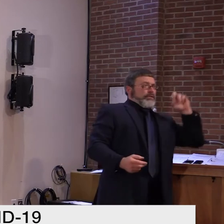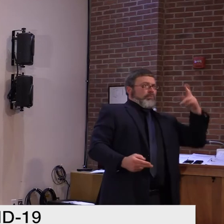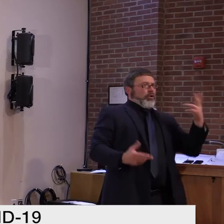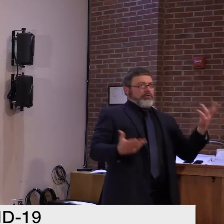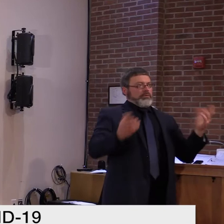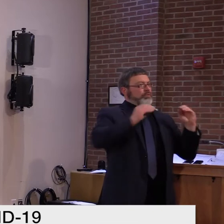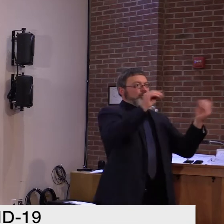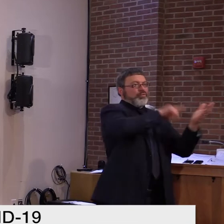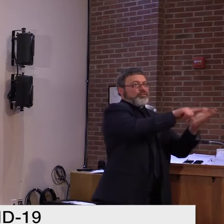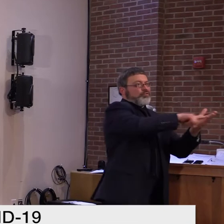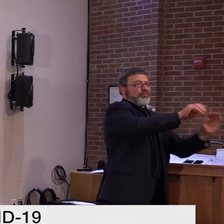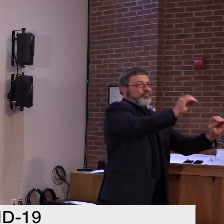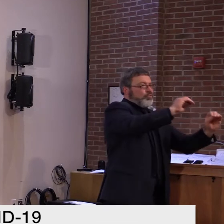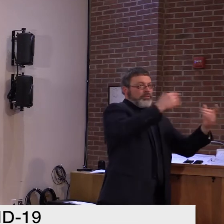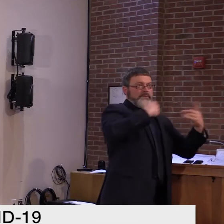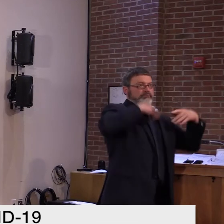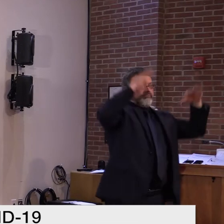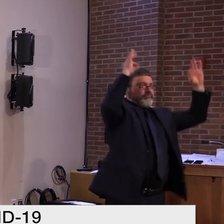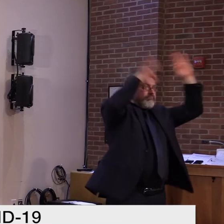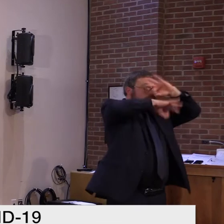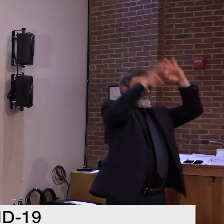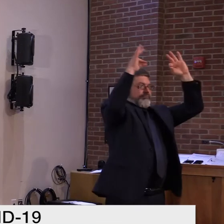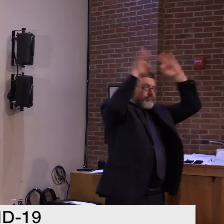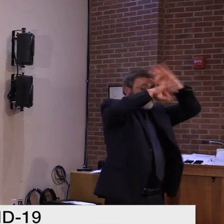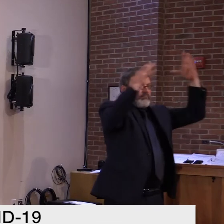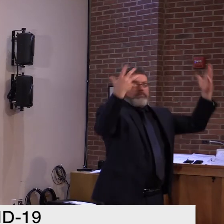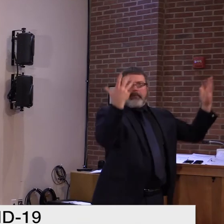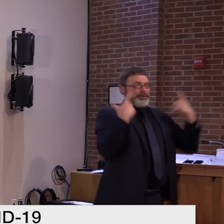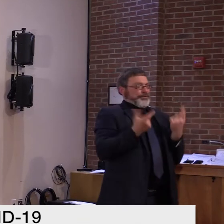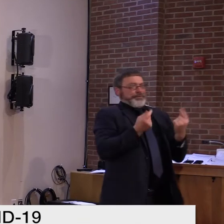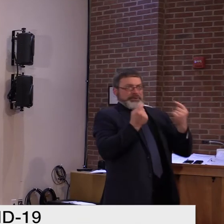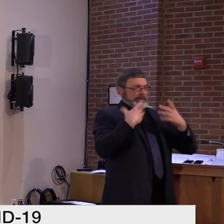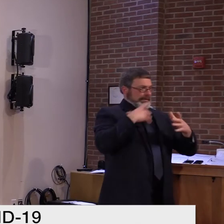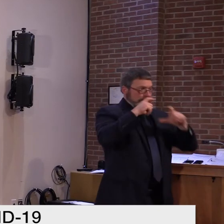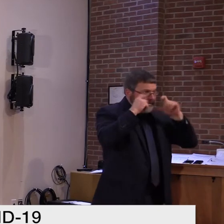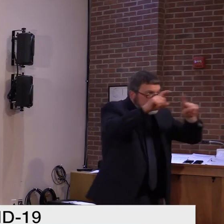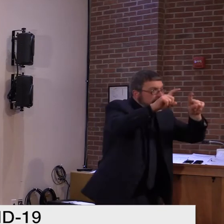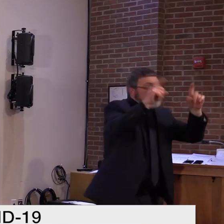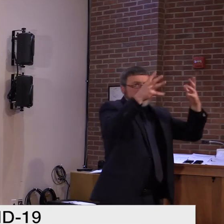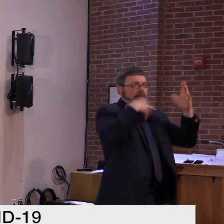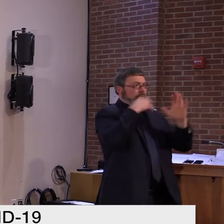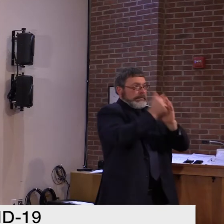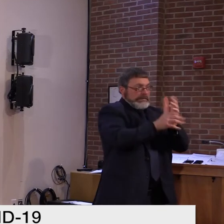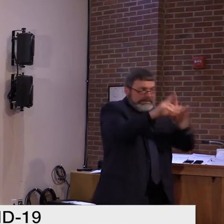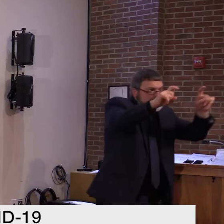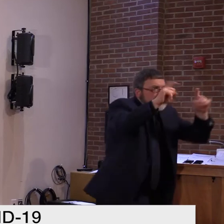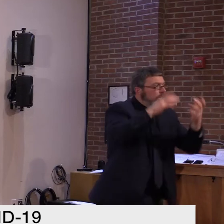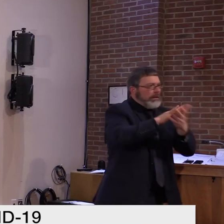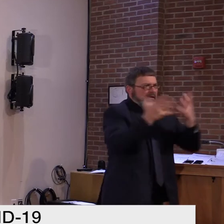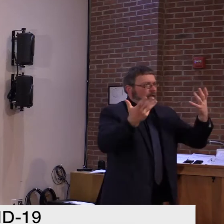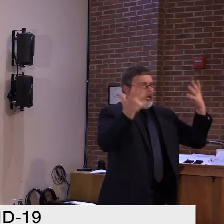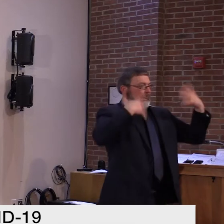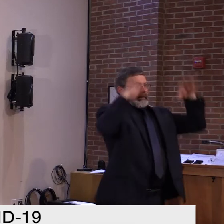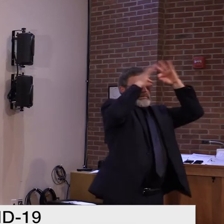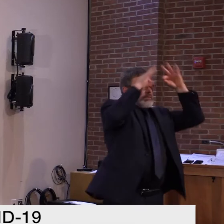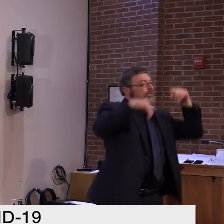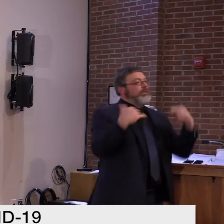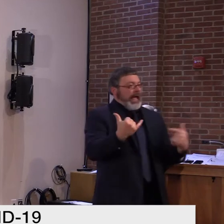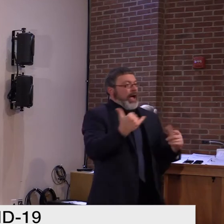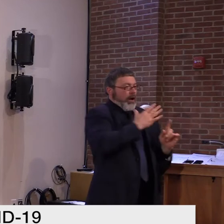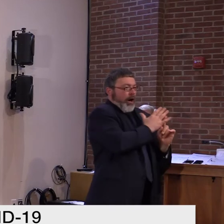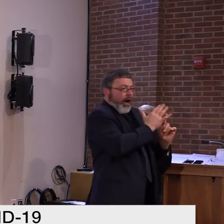you will expect and what will happen and how rapidly things can go out of control and a virus that